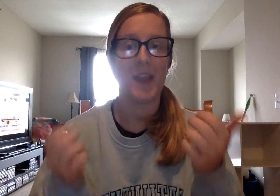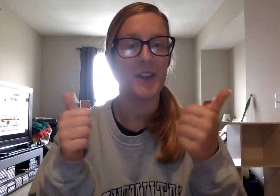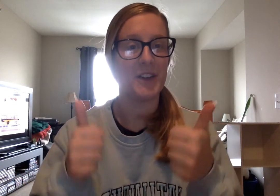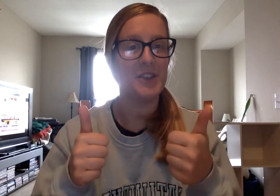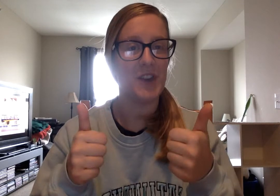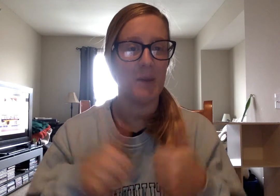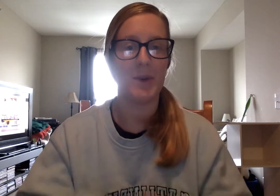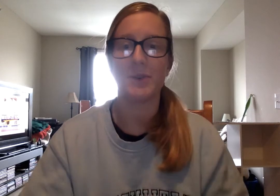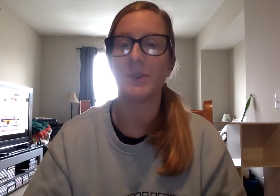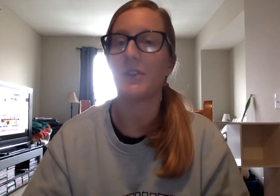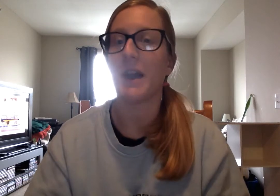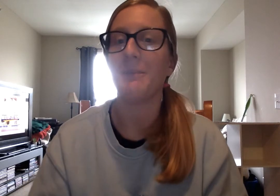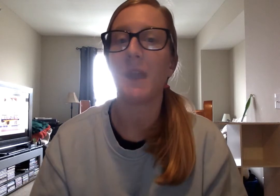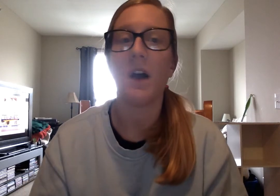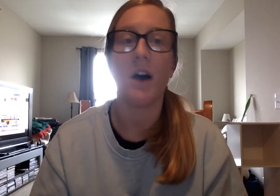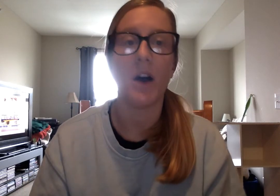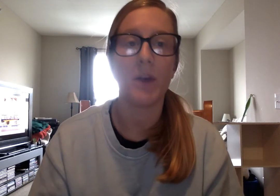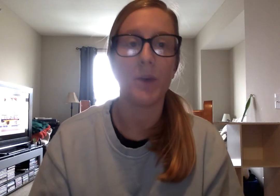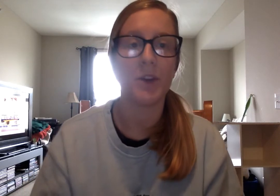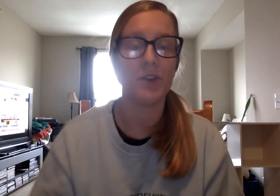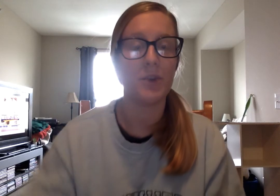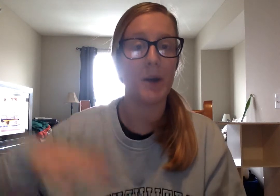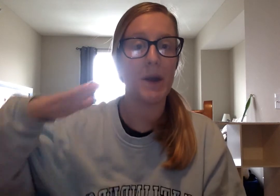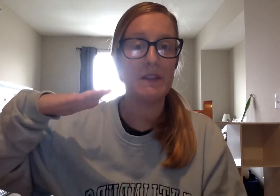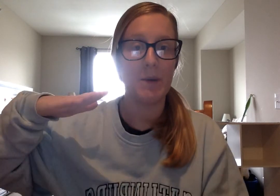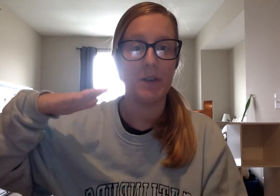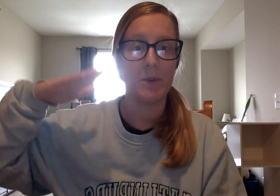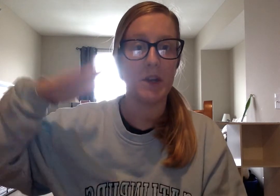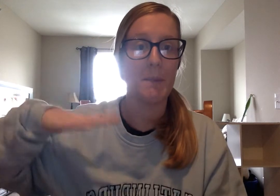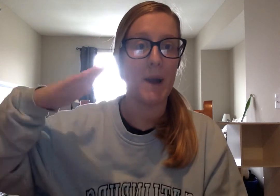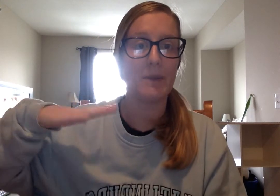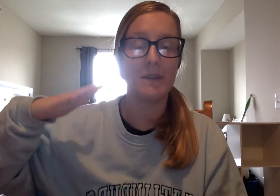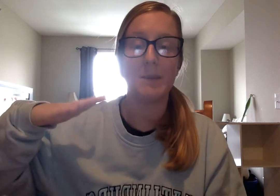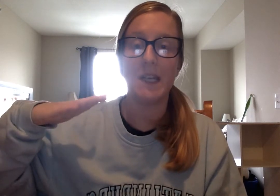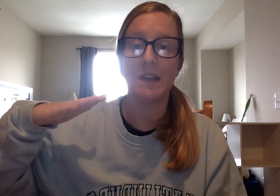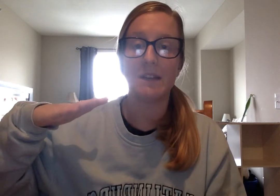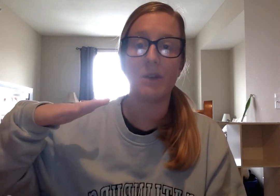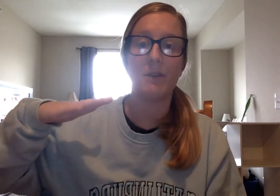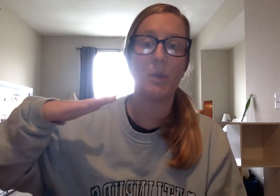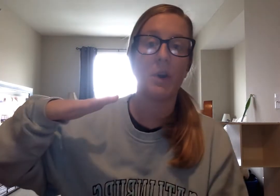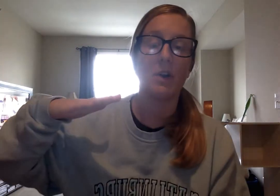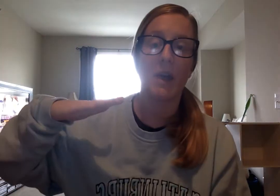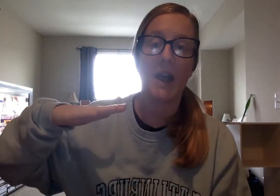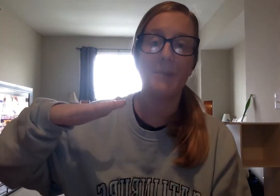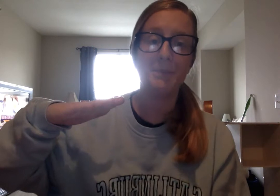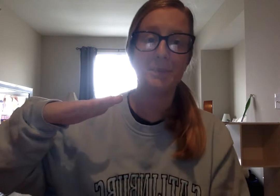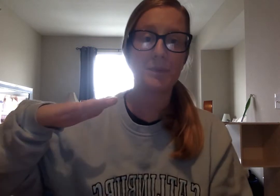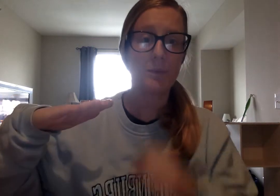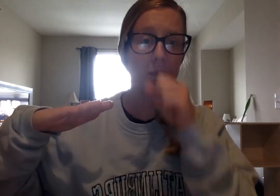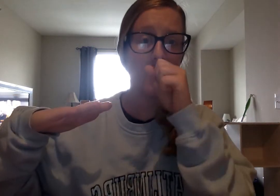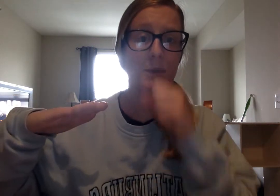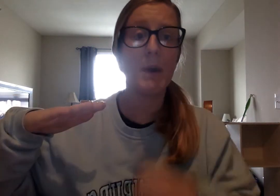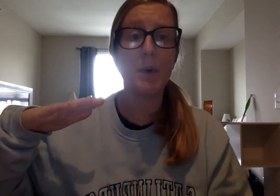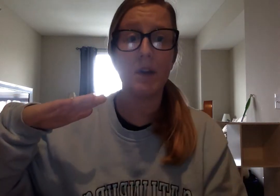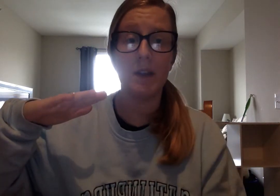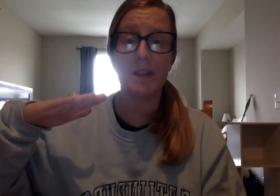Good job, those ones rhyme. All right, we're going to do our bouncy ball, so we're going to bounce the beginning sound of our word, okay? So my word is